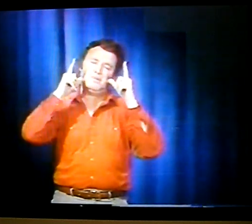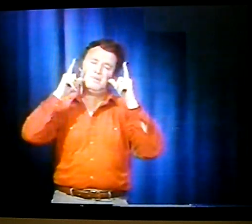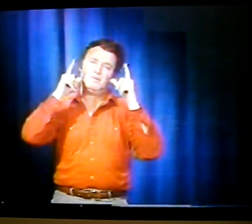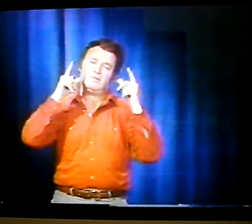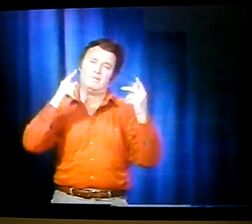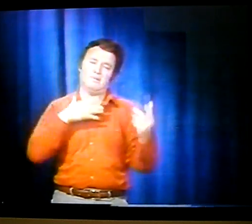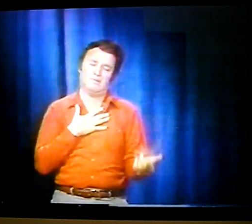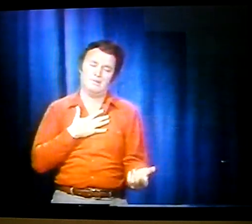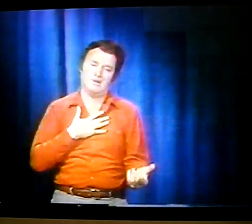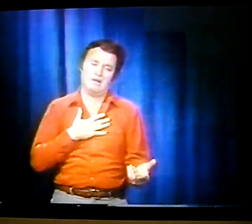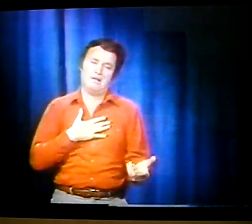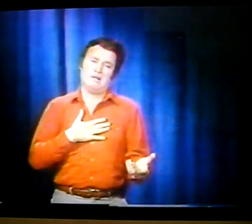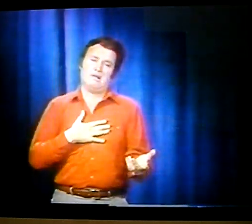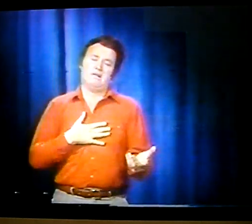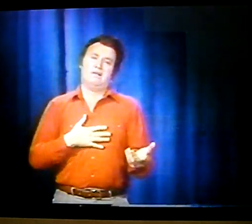A minute later I opened my eyes.